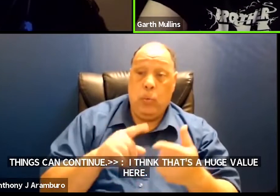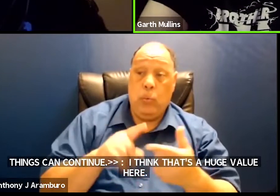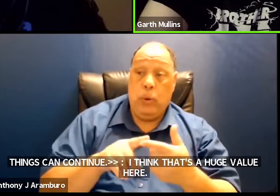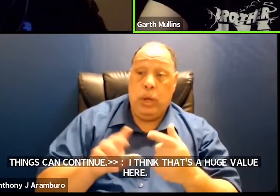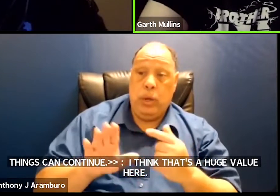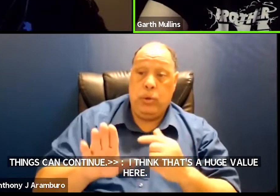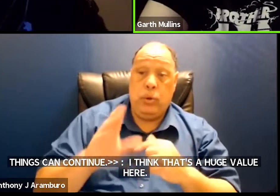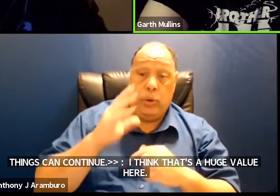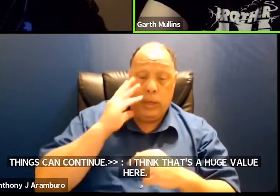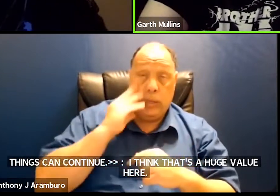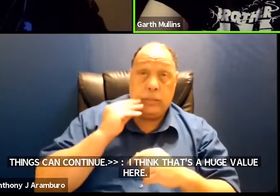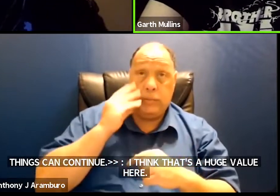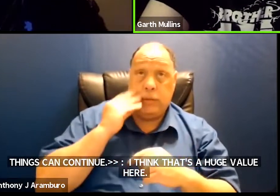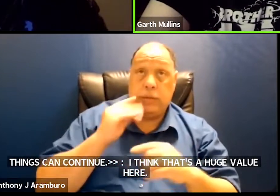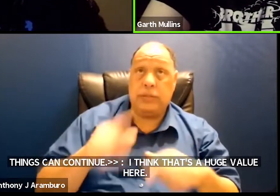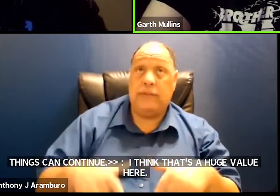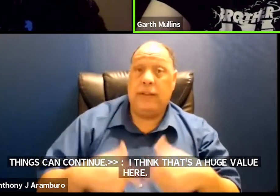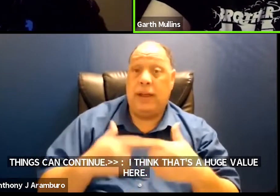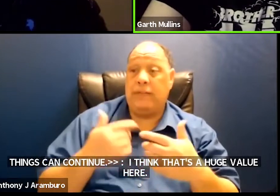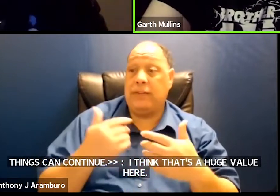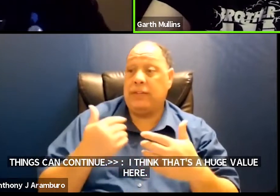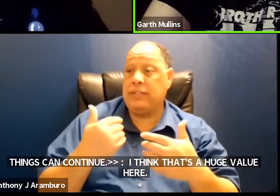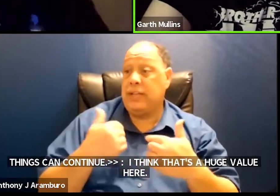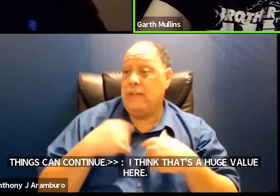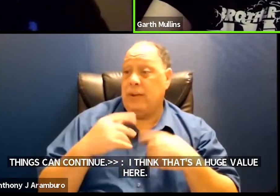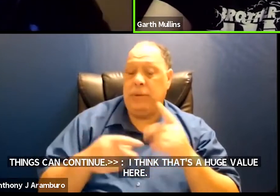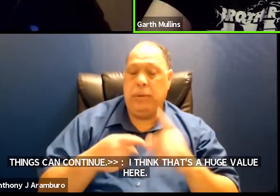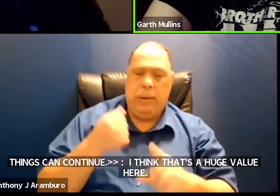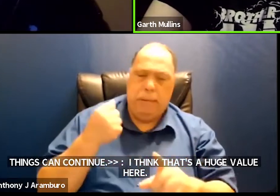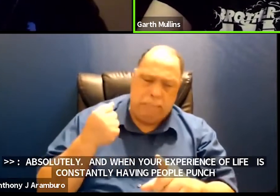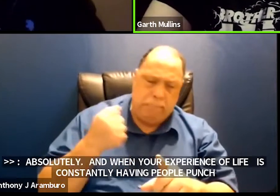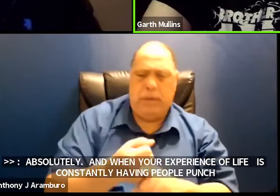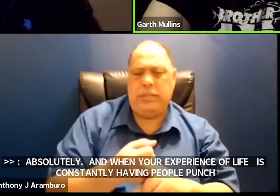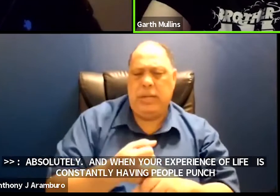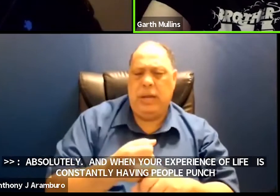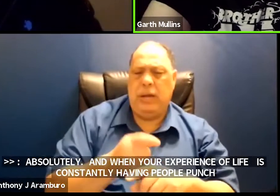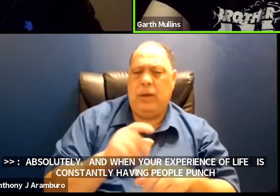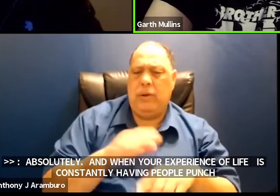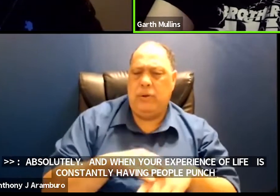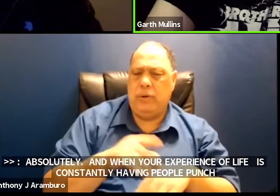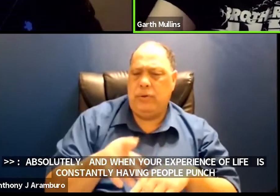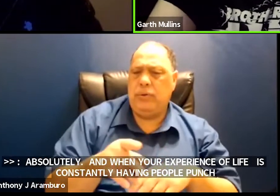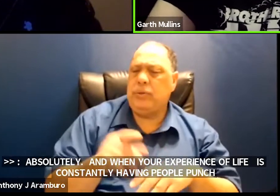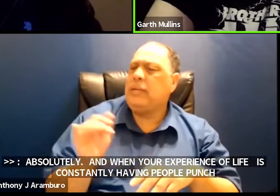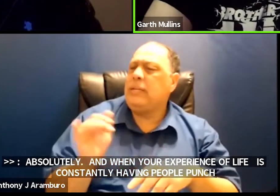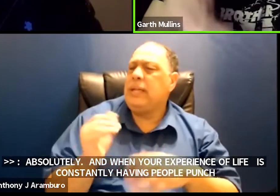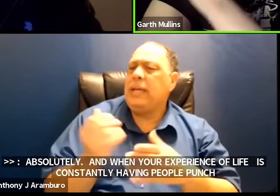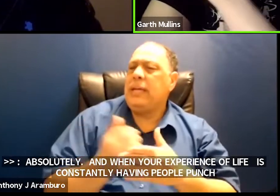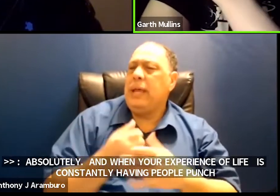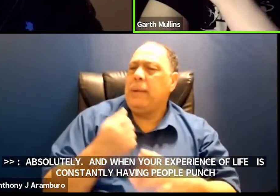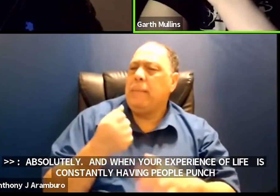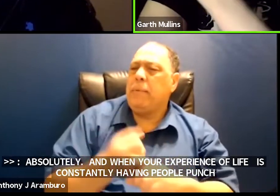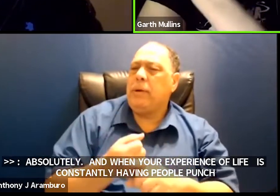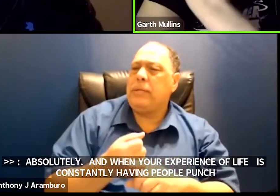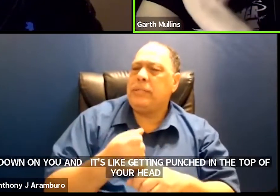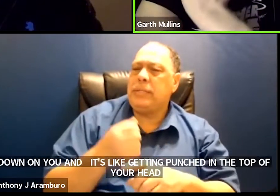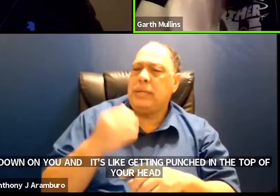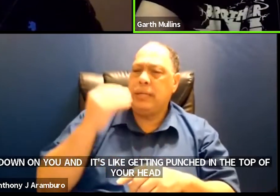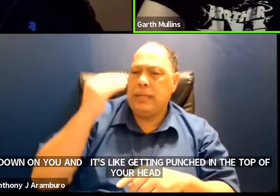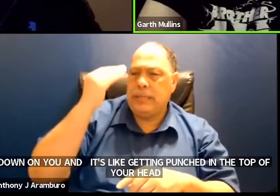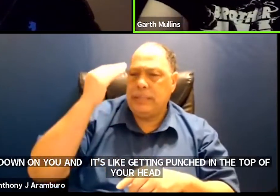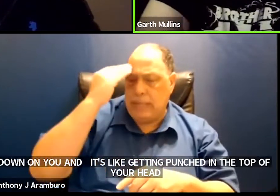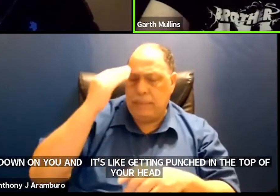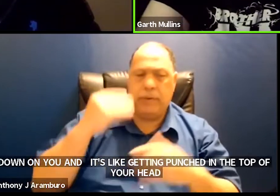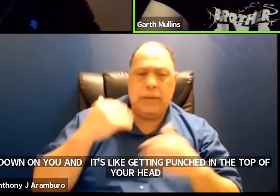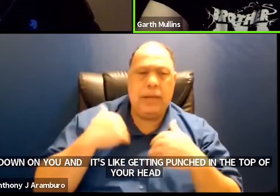having um people punch down on you it's like getting punched in the top of your head all the time when powerful forces are punching down and then